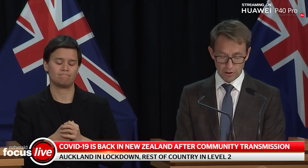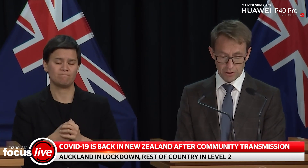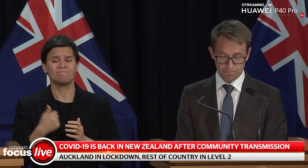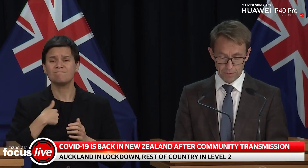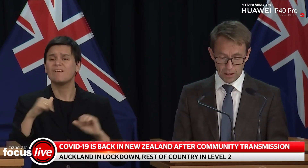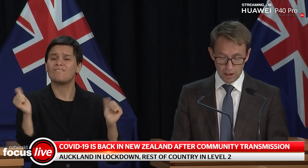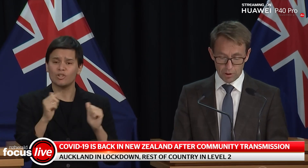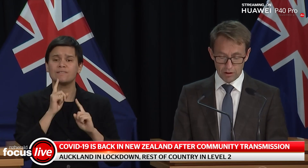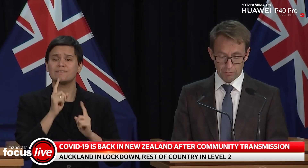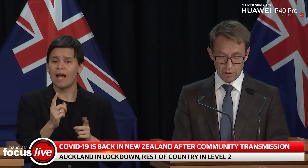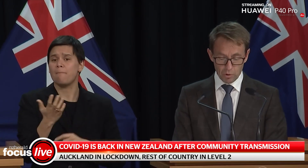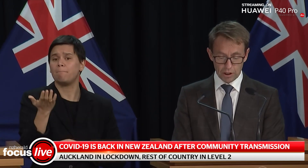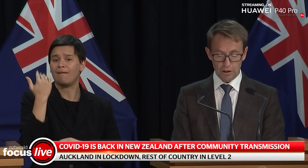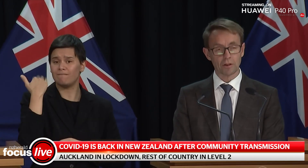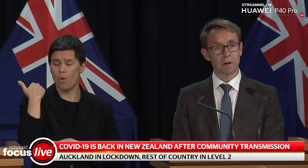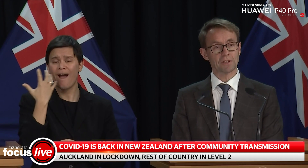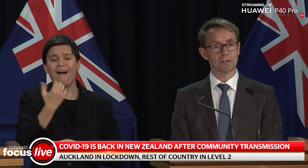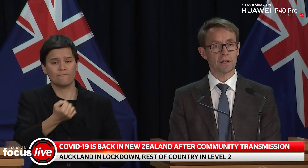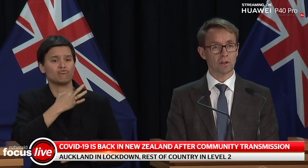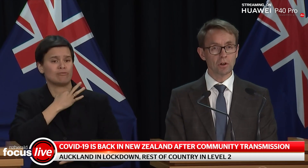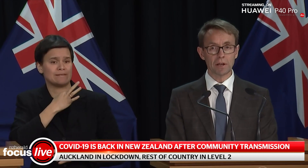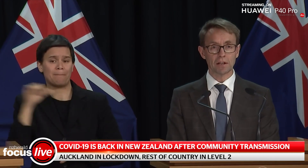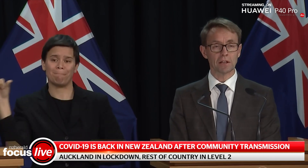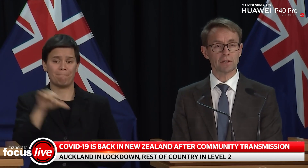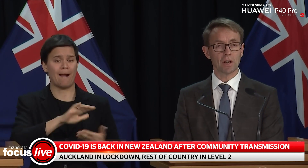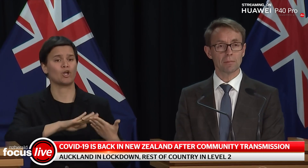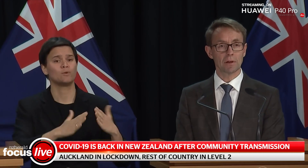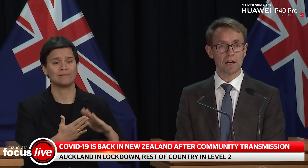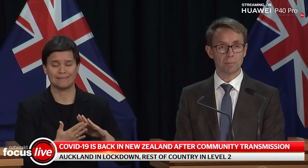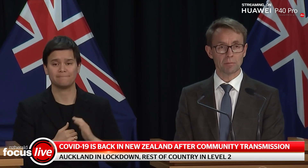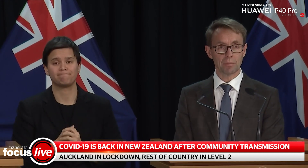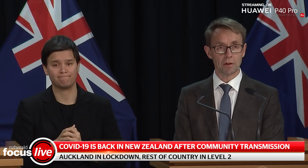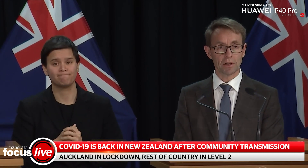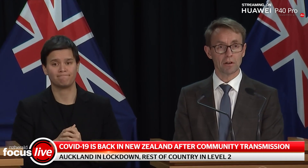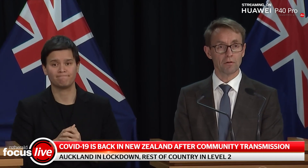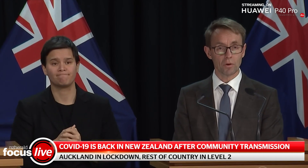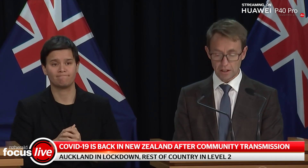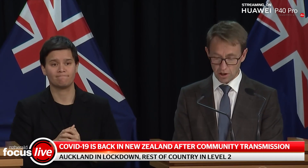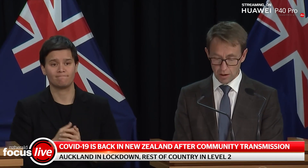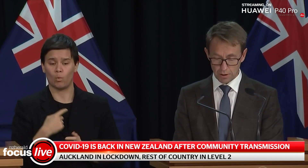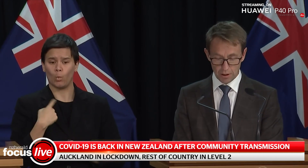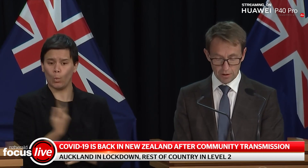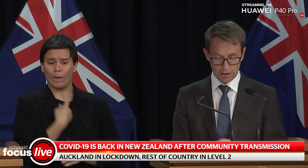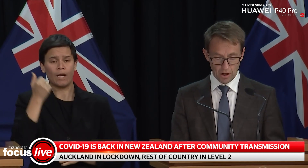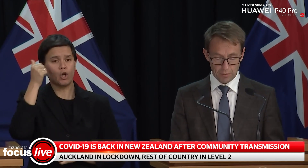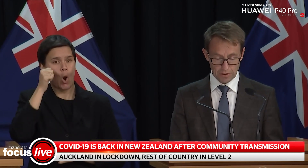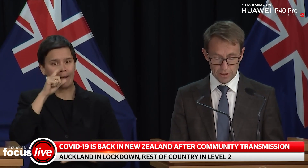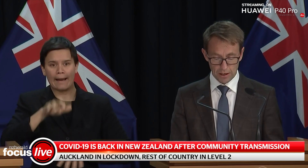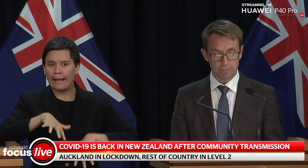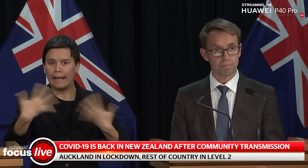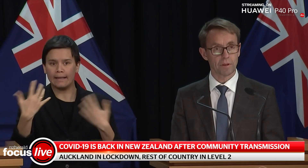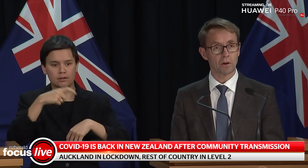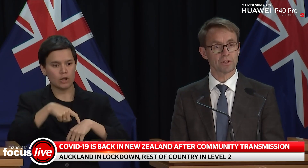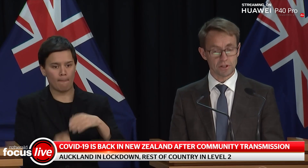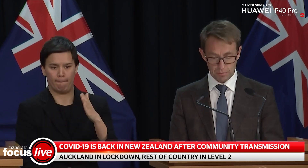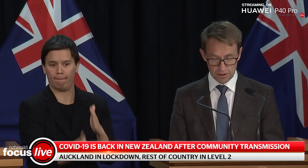virus. We have been working on the basis that it could be at any time and been preparing for that time. That time is